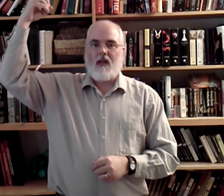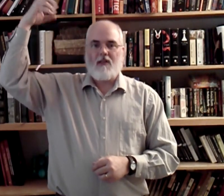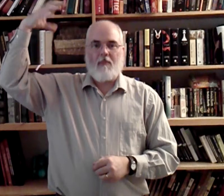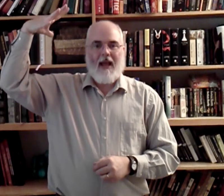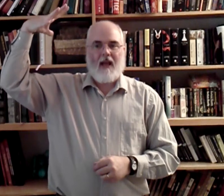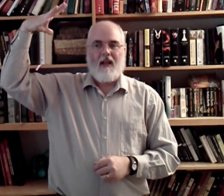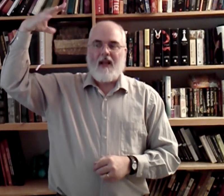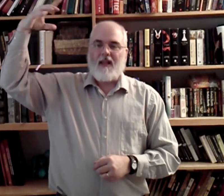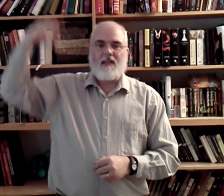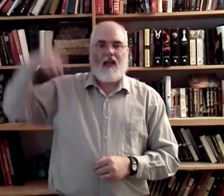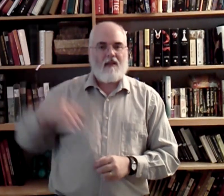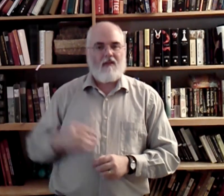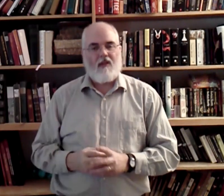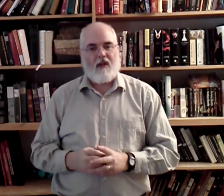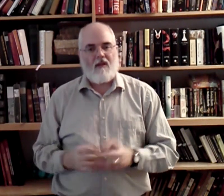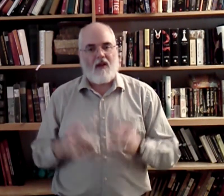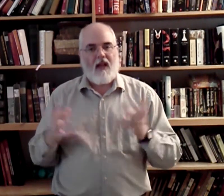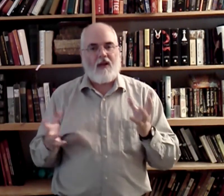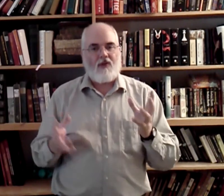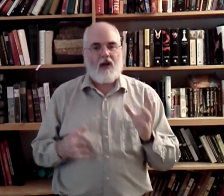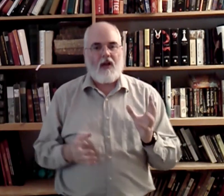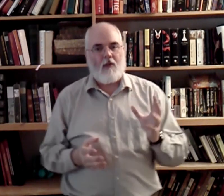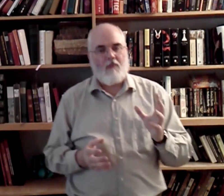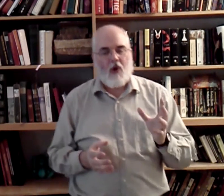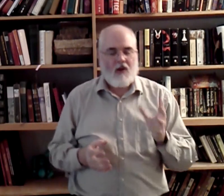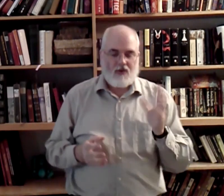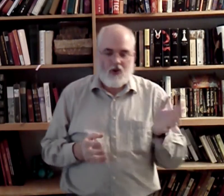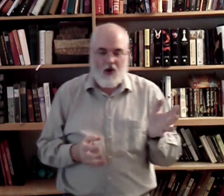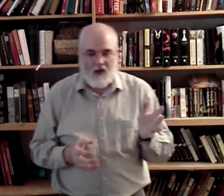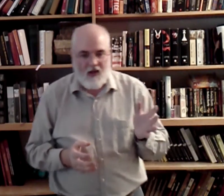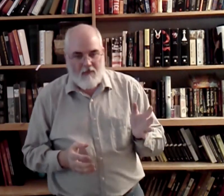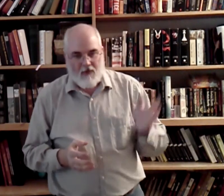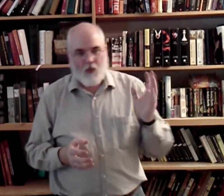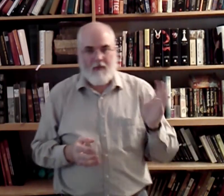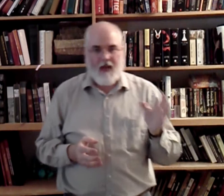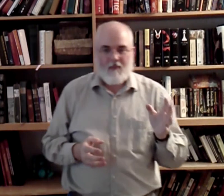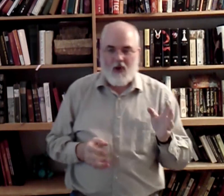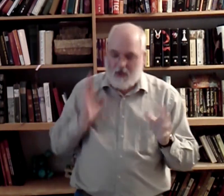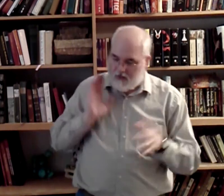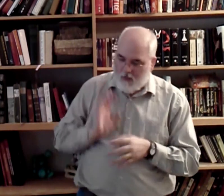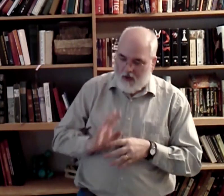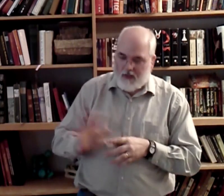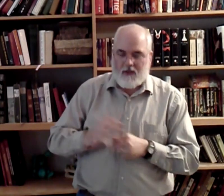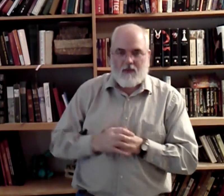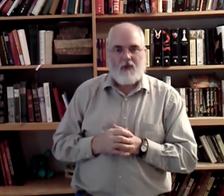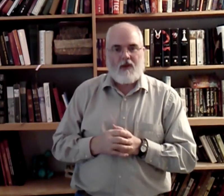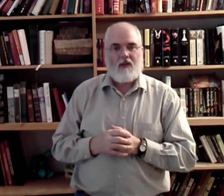Splat. That. This is like the light shining on Paul. On Saul. Before he became Paul. As he was walking down the road to.